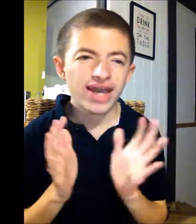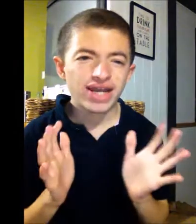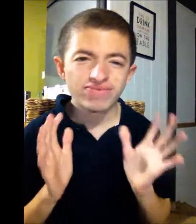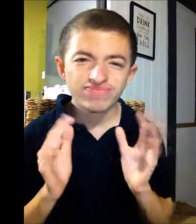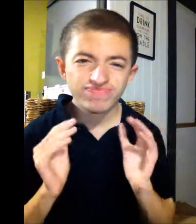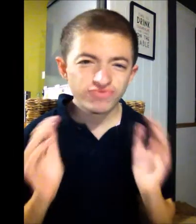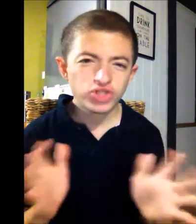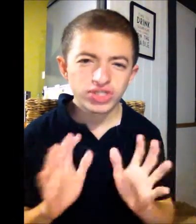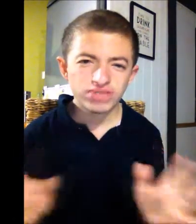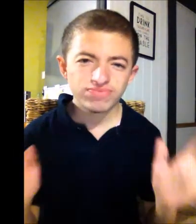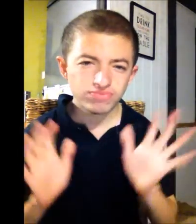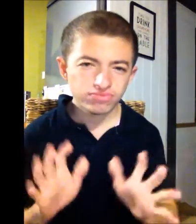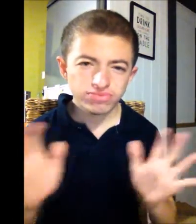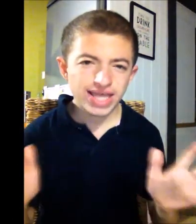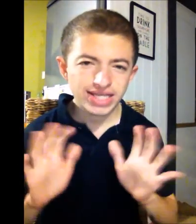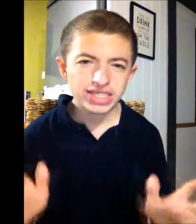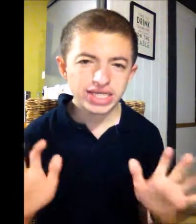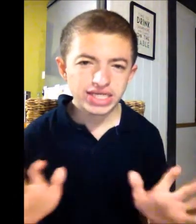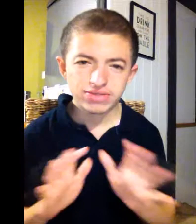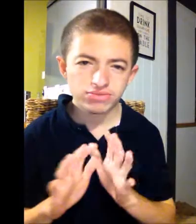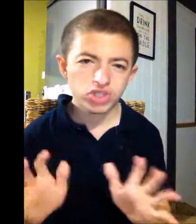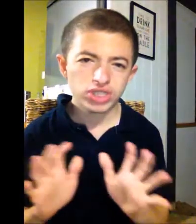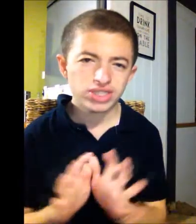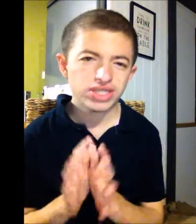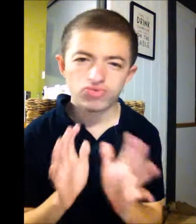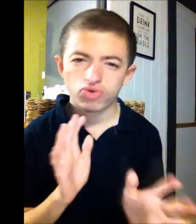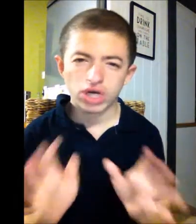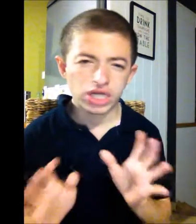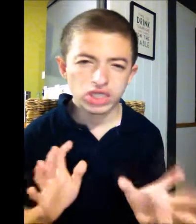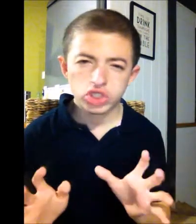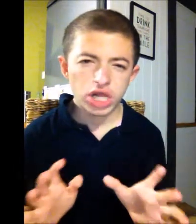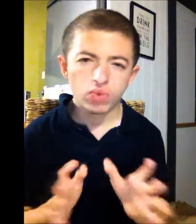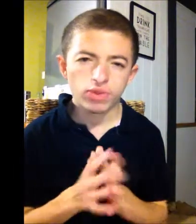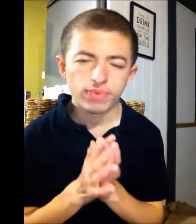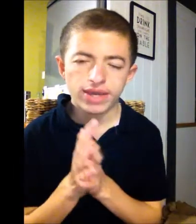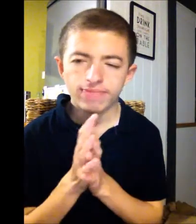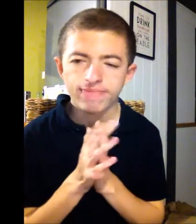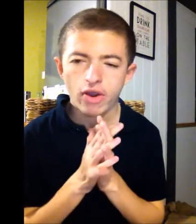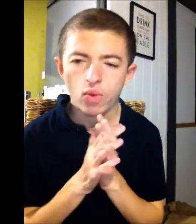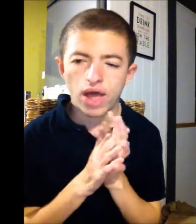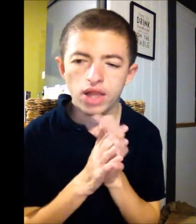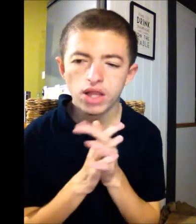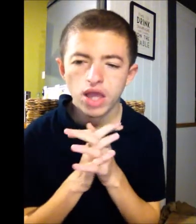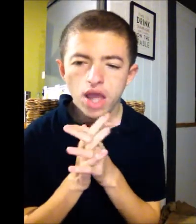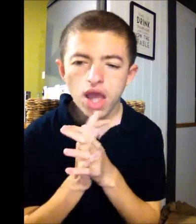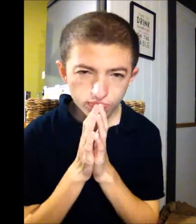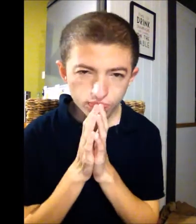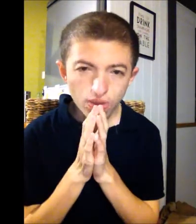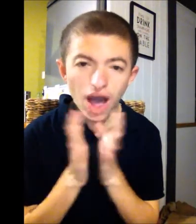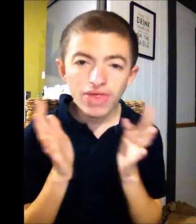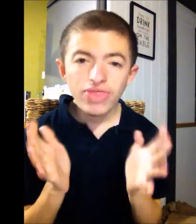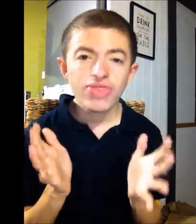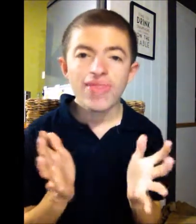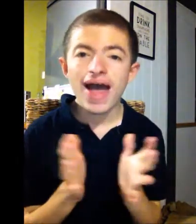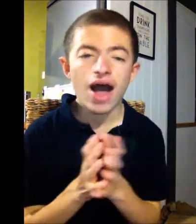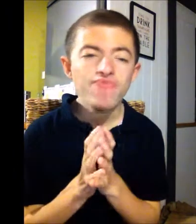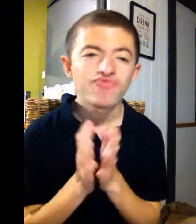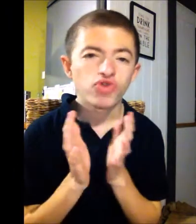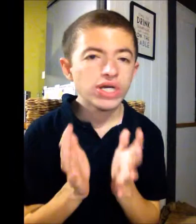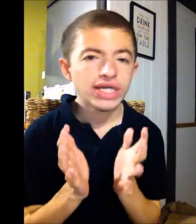and I just, that scene just didn't really gel with me very well. Other than that, I'm really